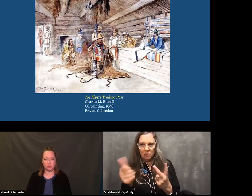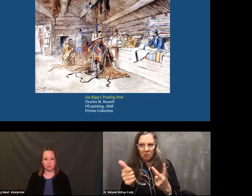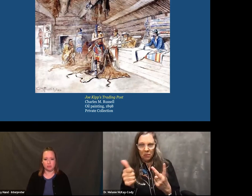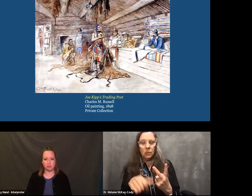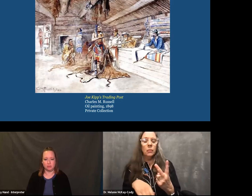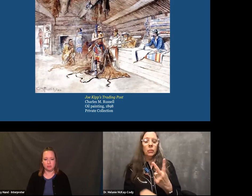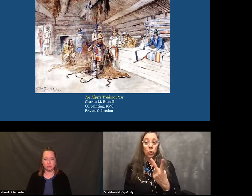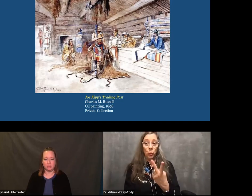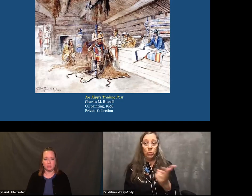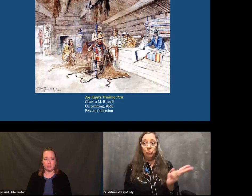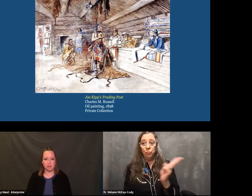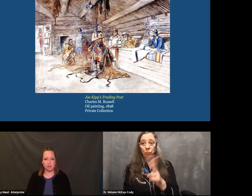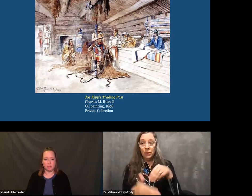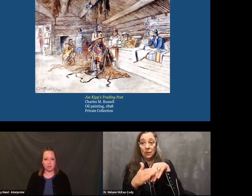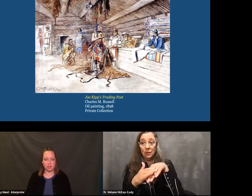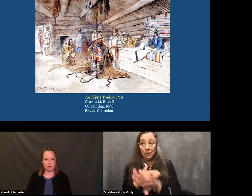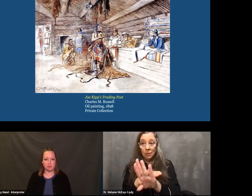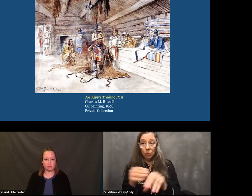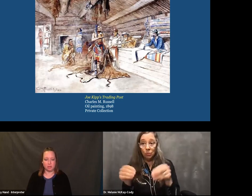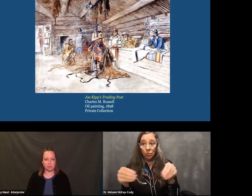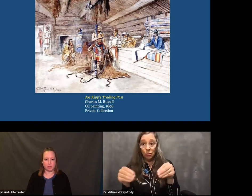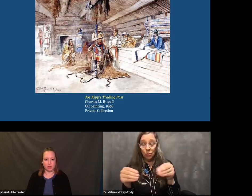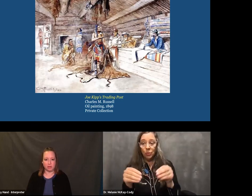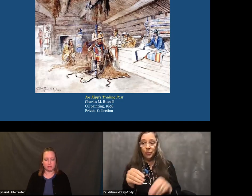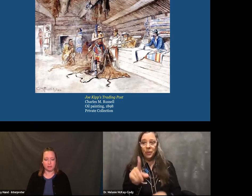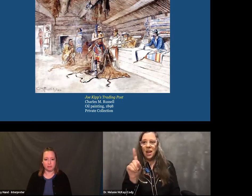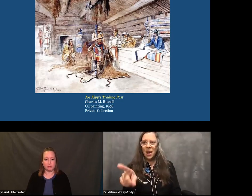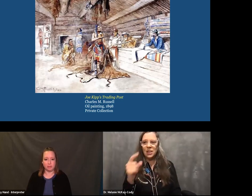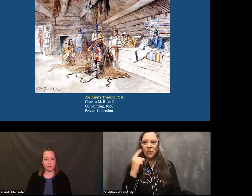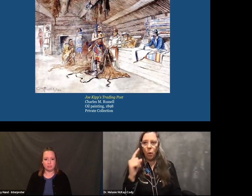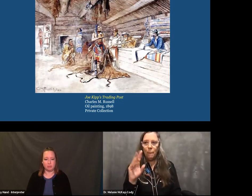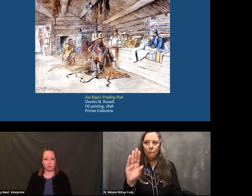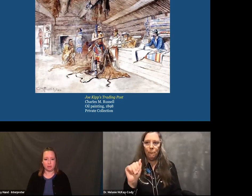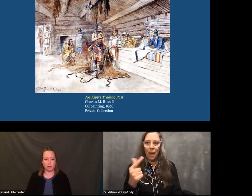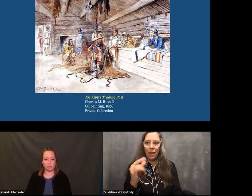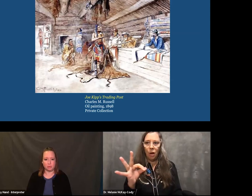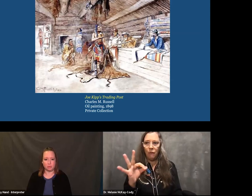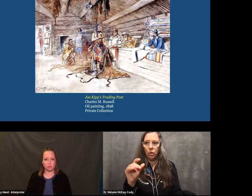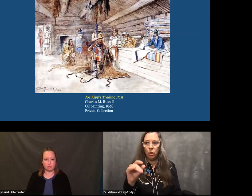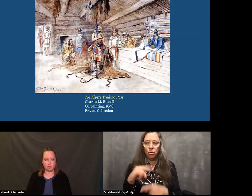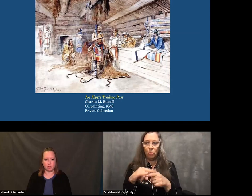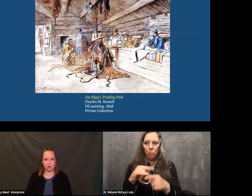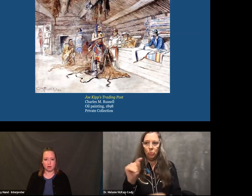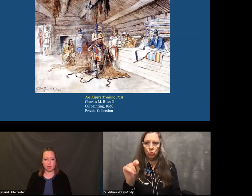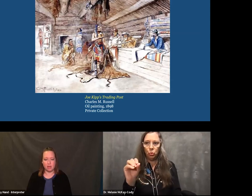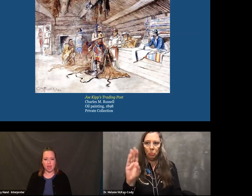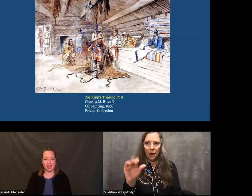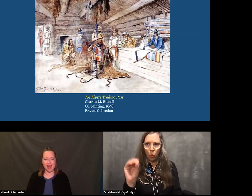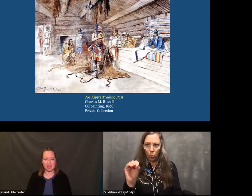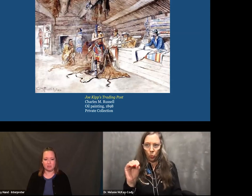and an Indian of mixed blood. Both go into a store